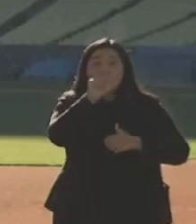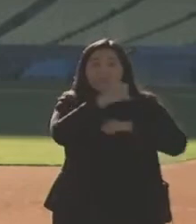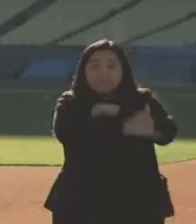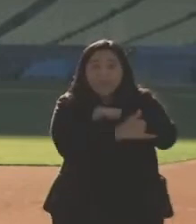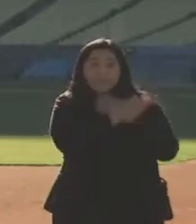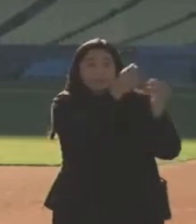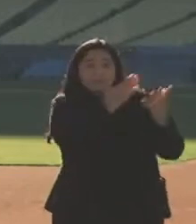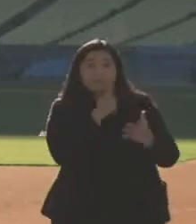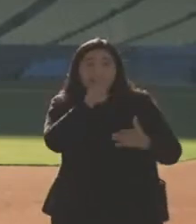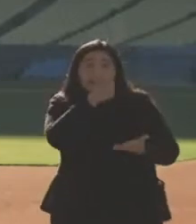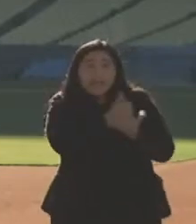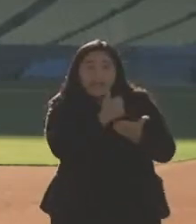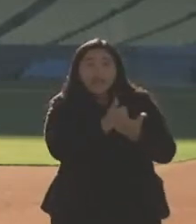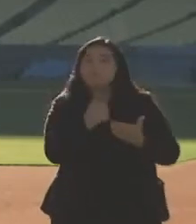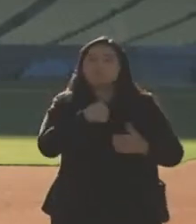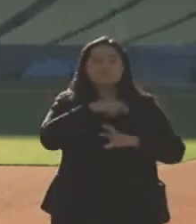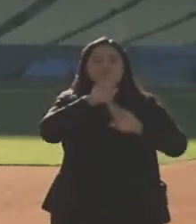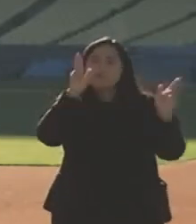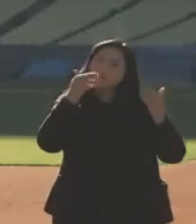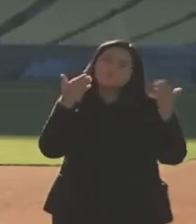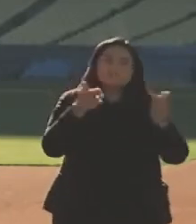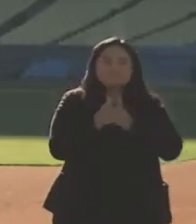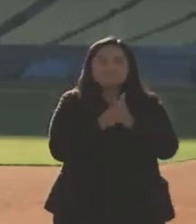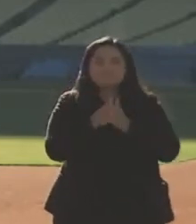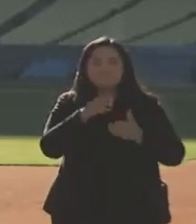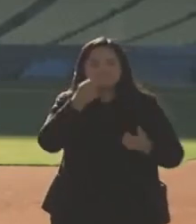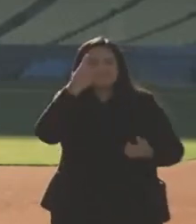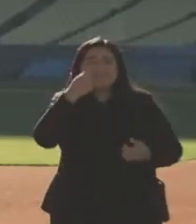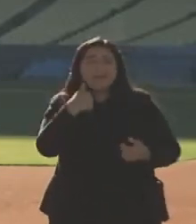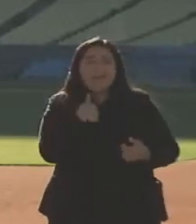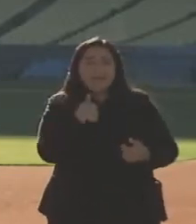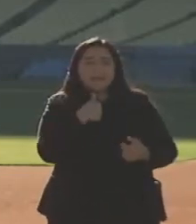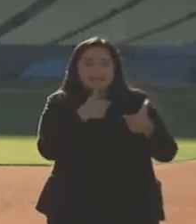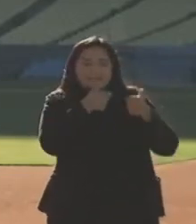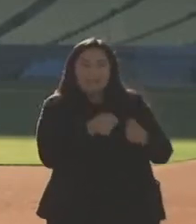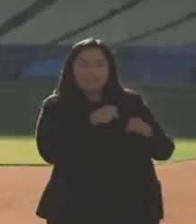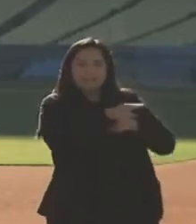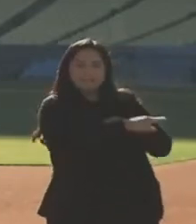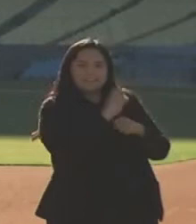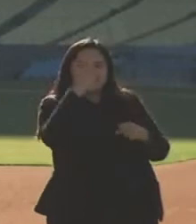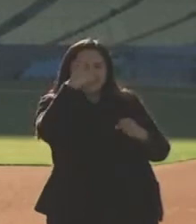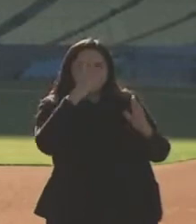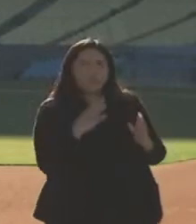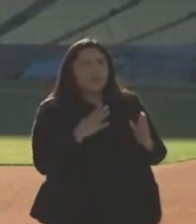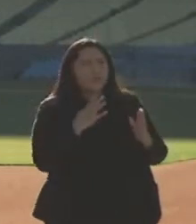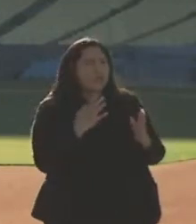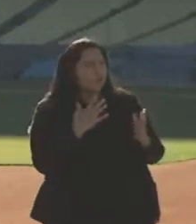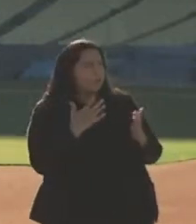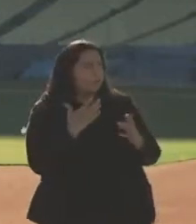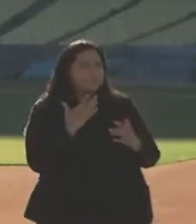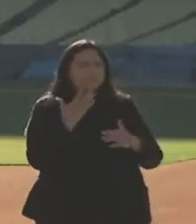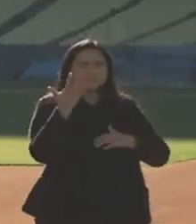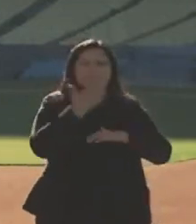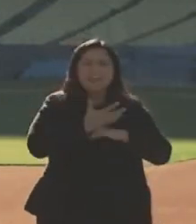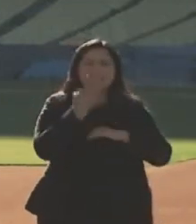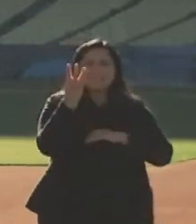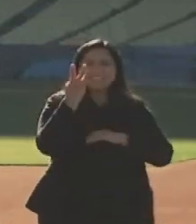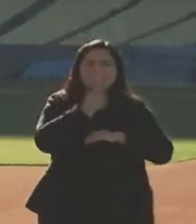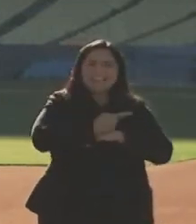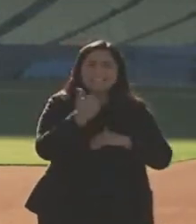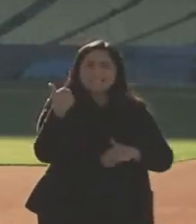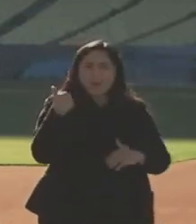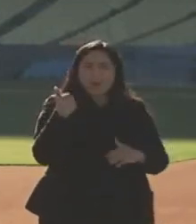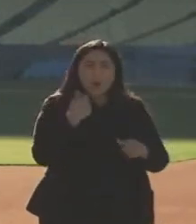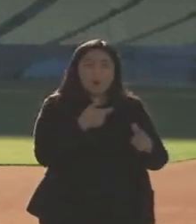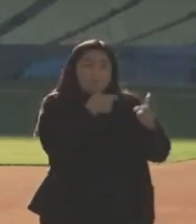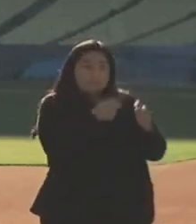testing, we are ready to act. You see, this turnaround time, I texted the governor, what was it, five, six days ago about this? And we're standing here